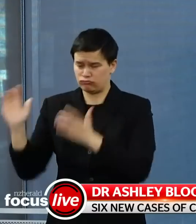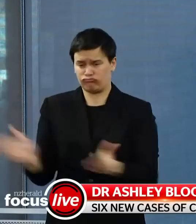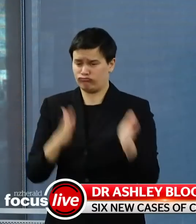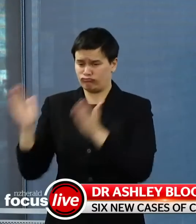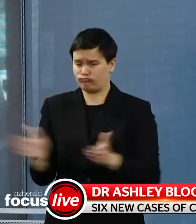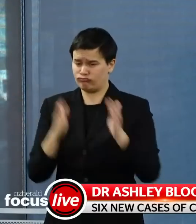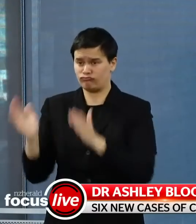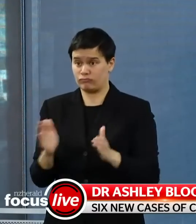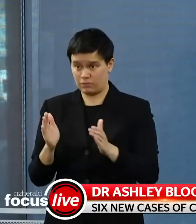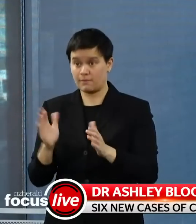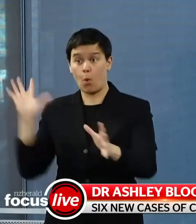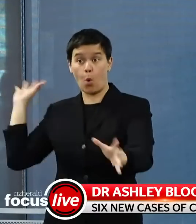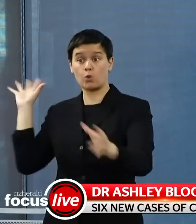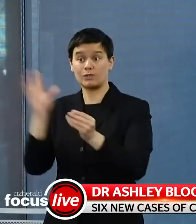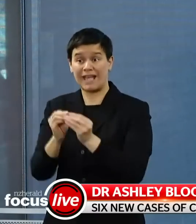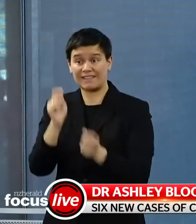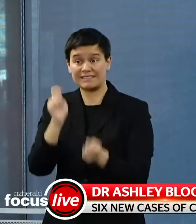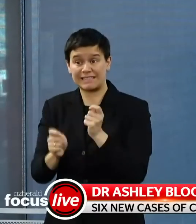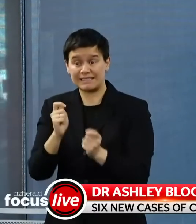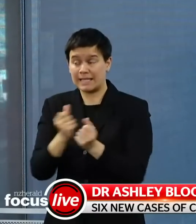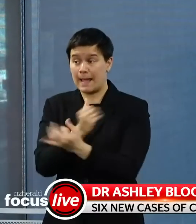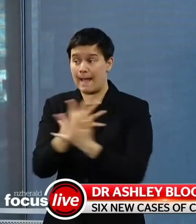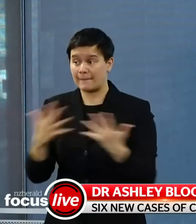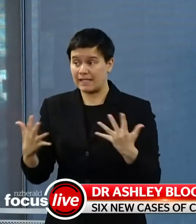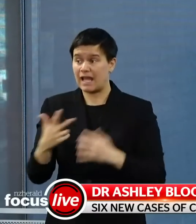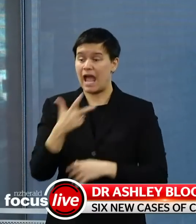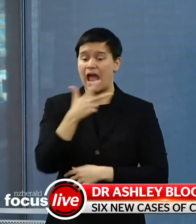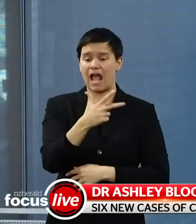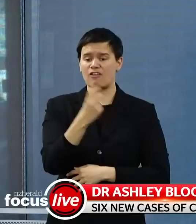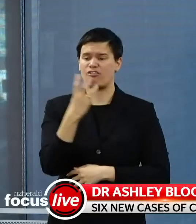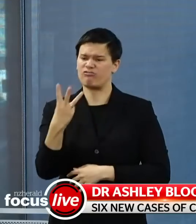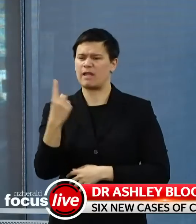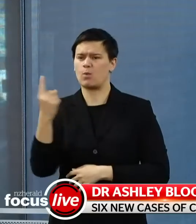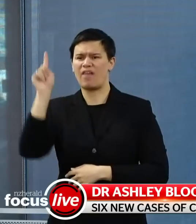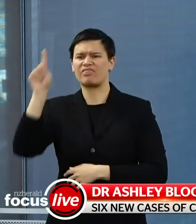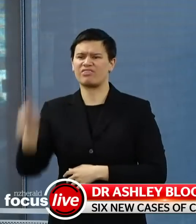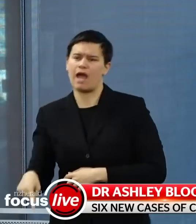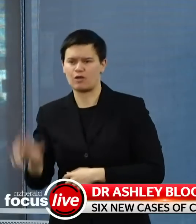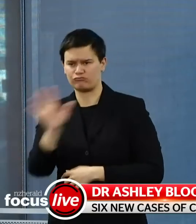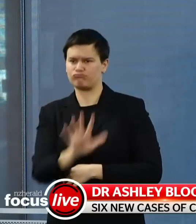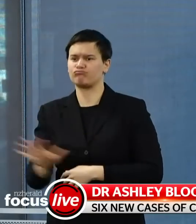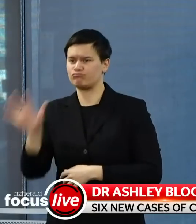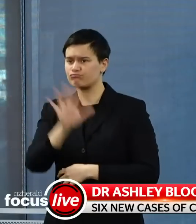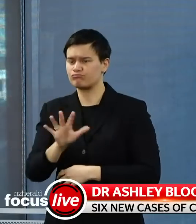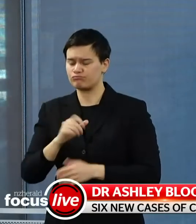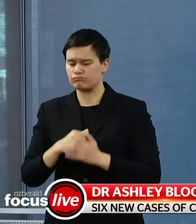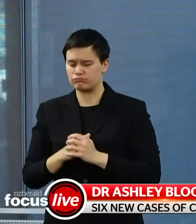bringing the grand total to date to 831,517.